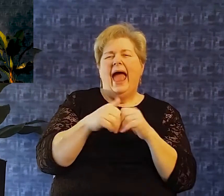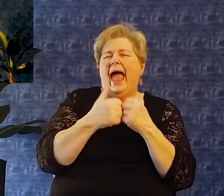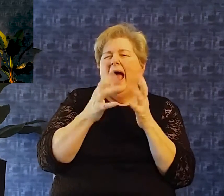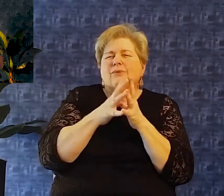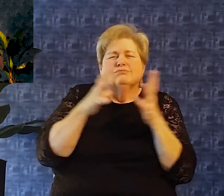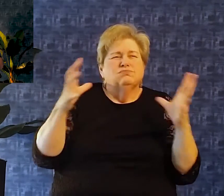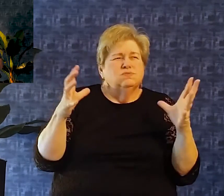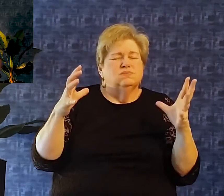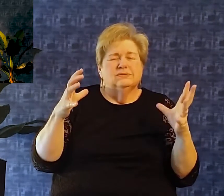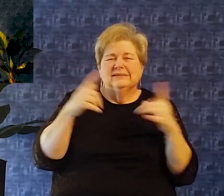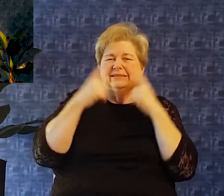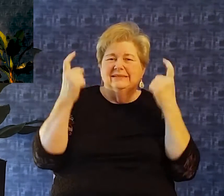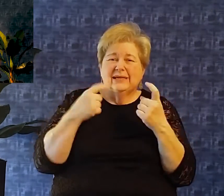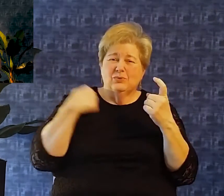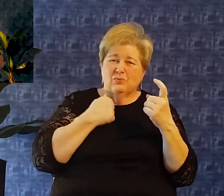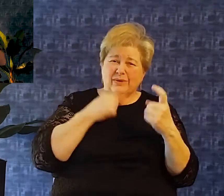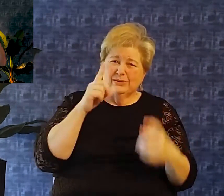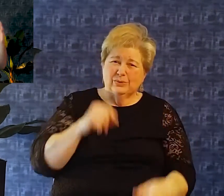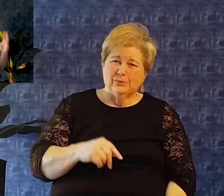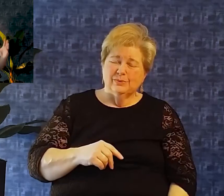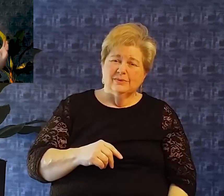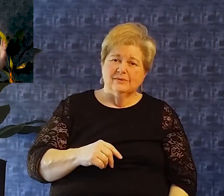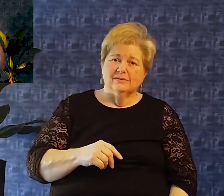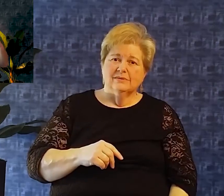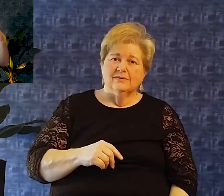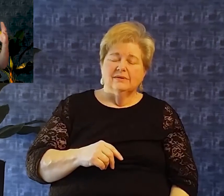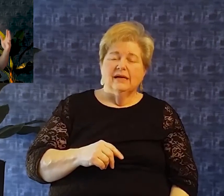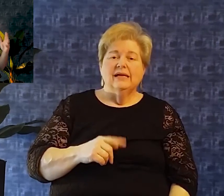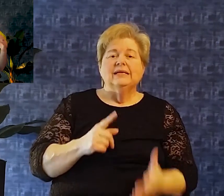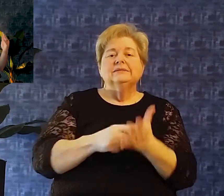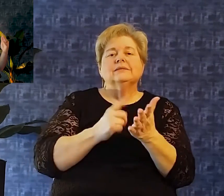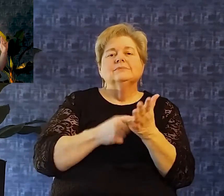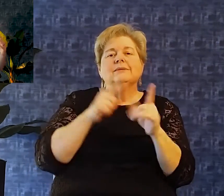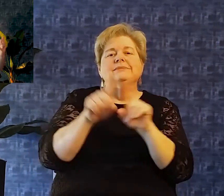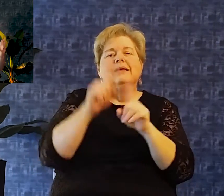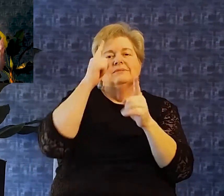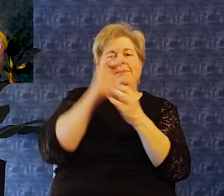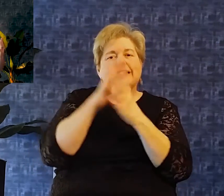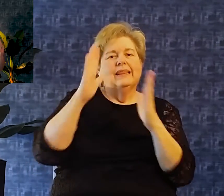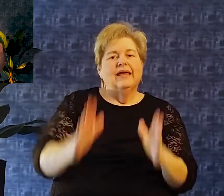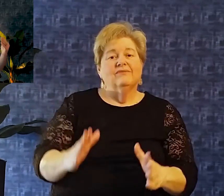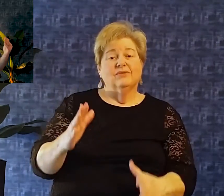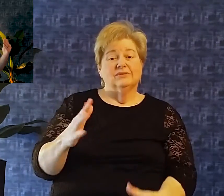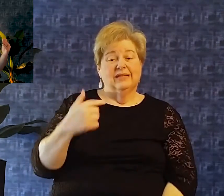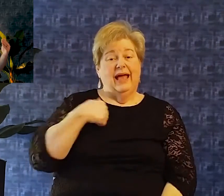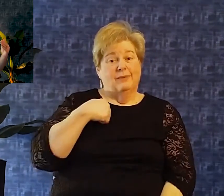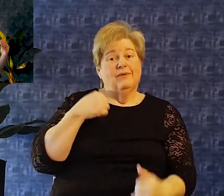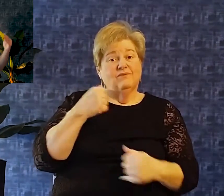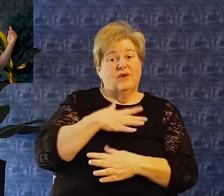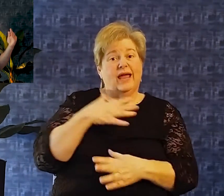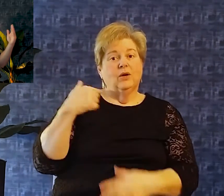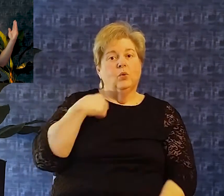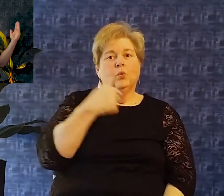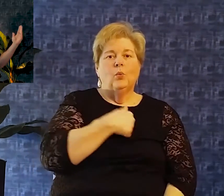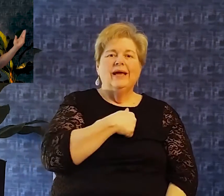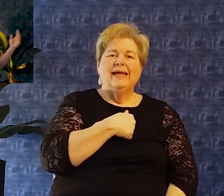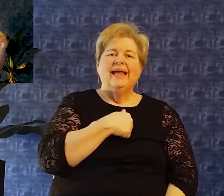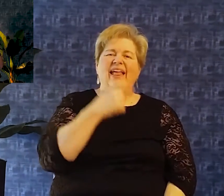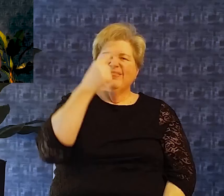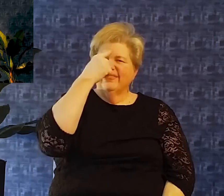I fear that we generalize sin something like this We say well, you know all have sinned and come short of the